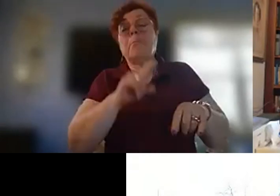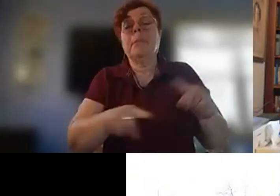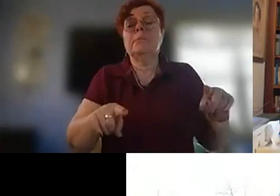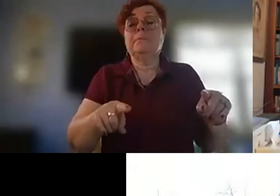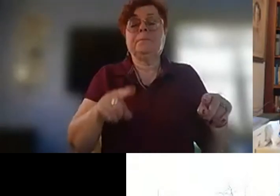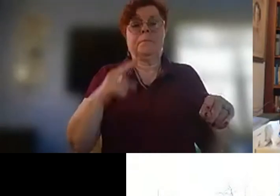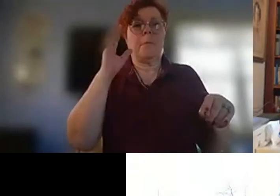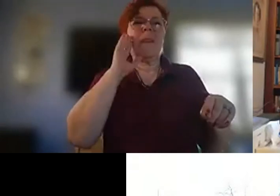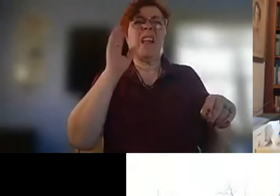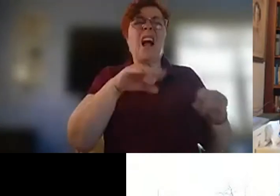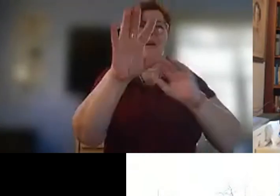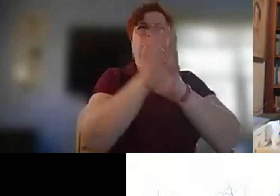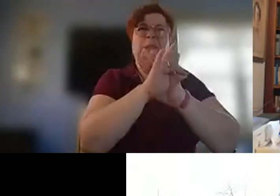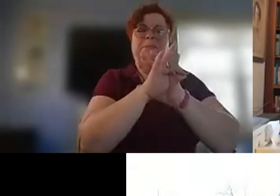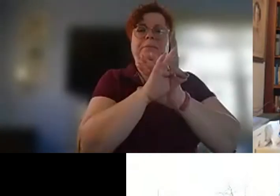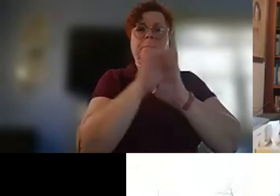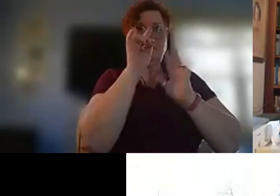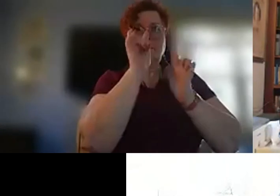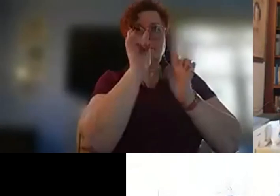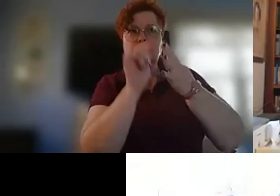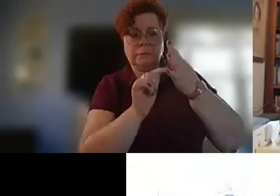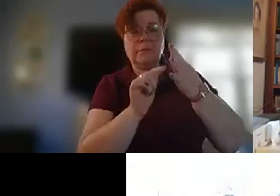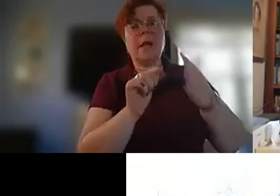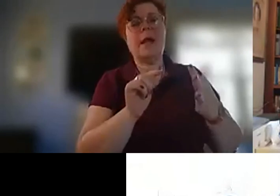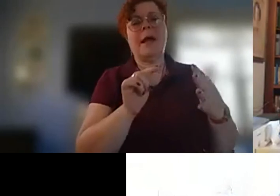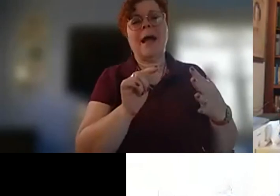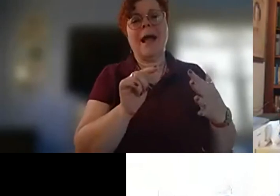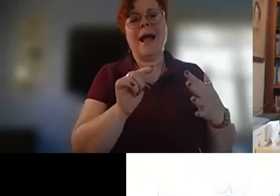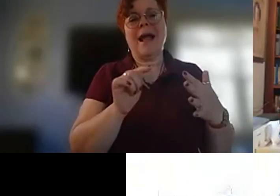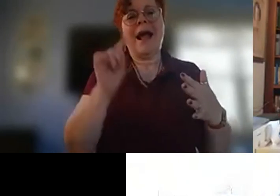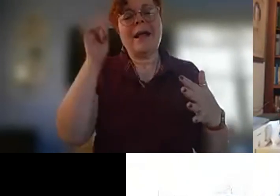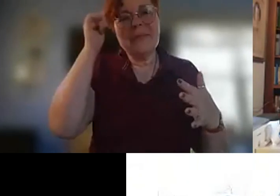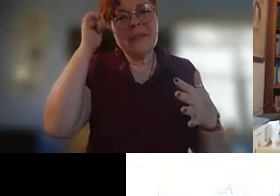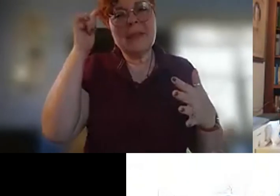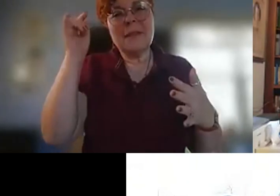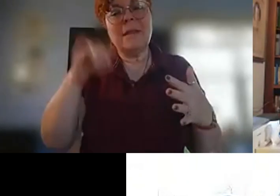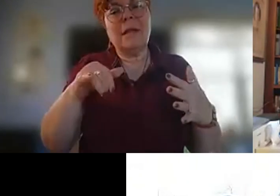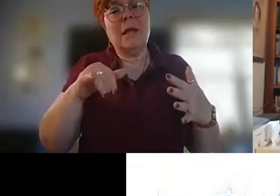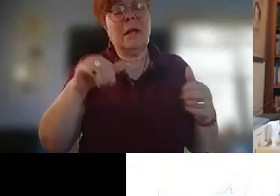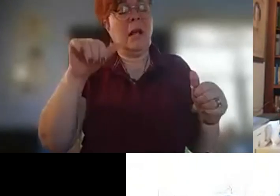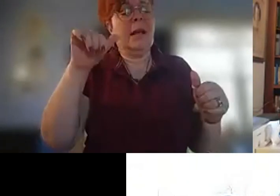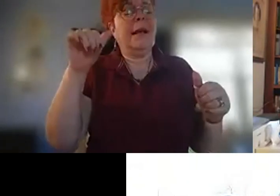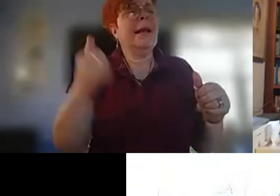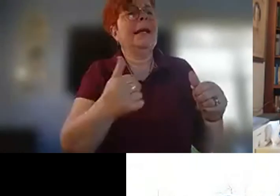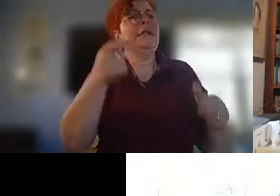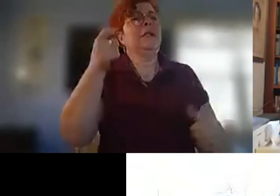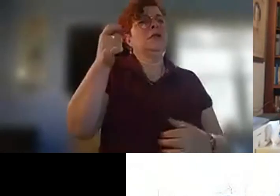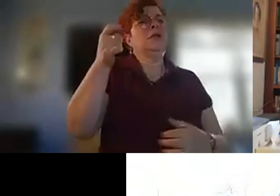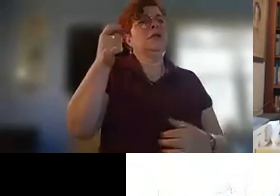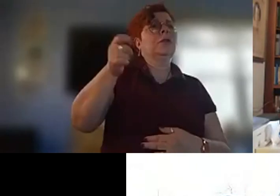i chose what i chose um and the way you know i you know i i just think that any judge of these sorts of things is